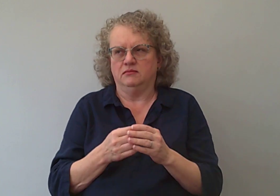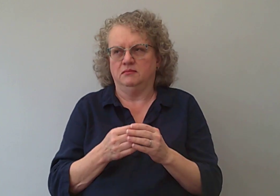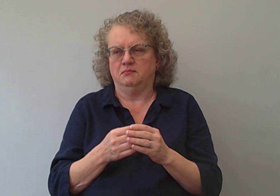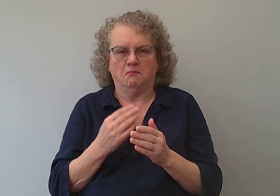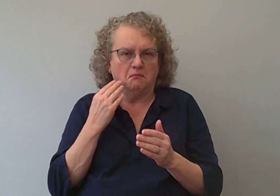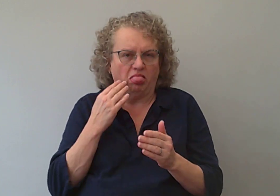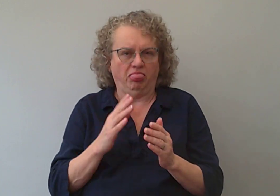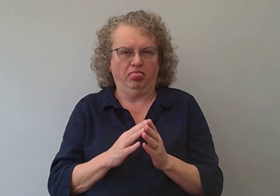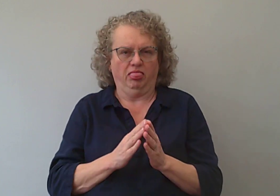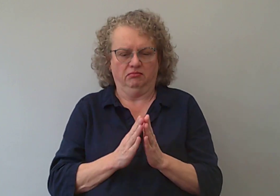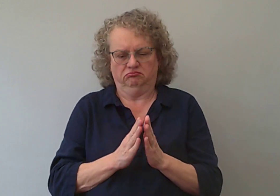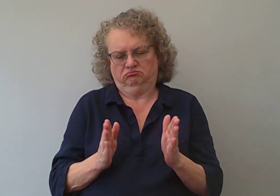days, months.